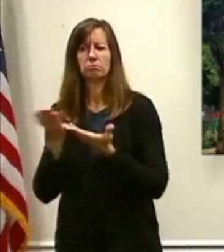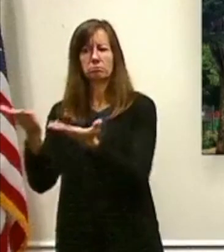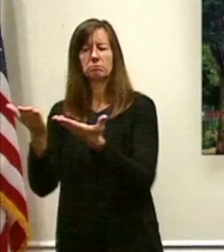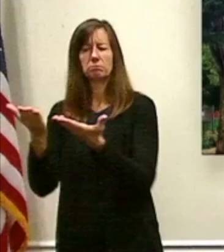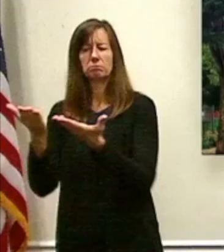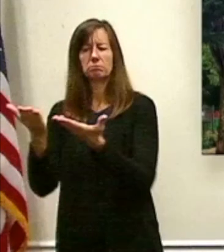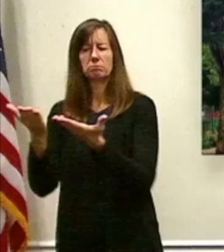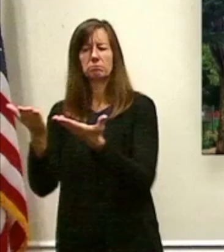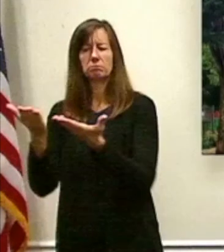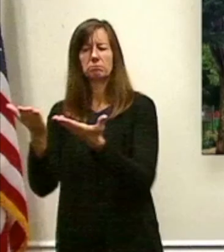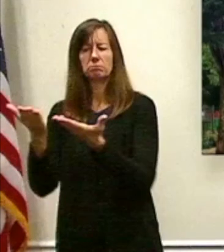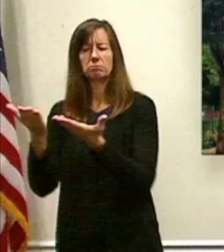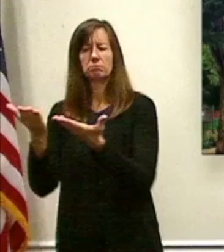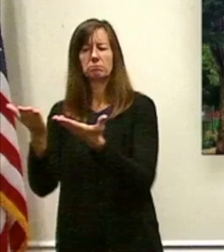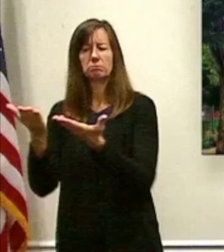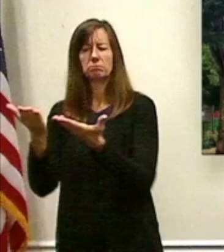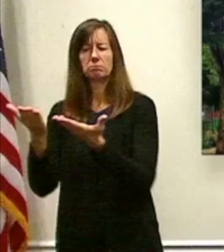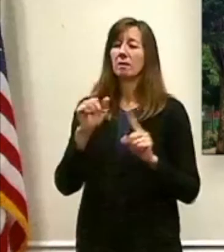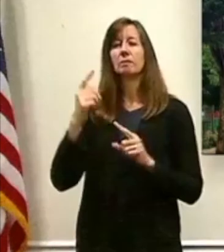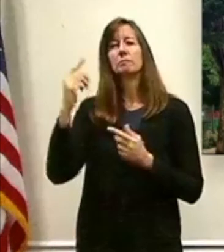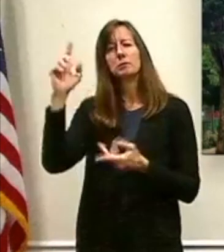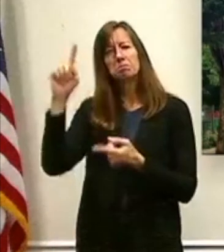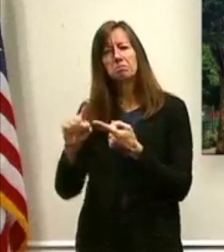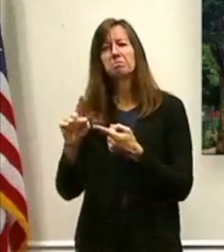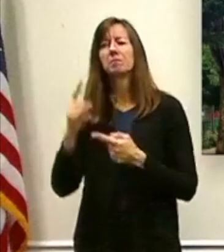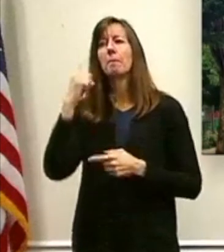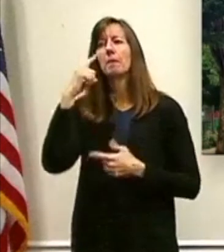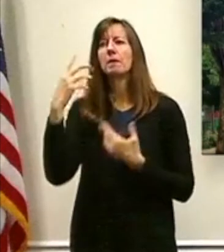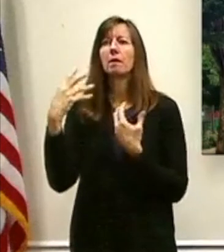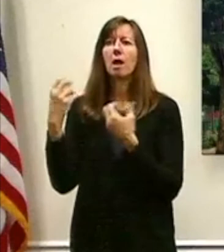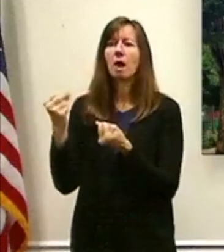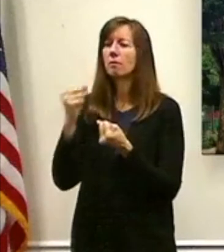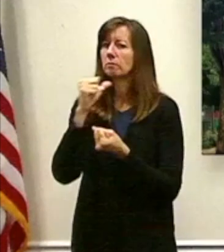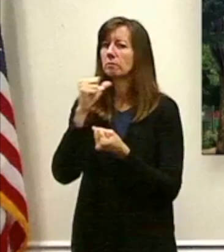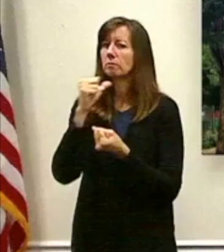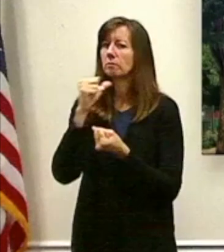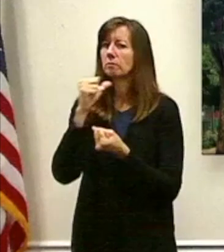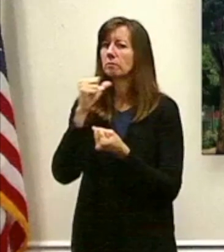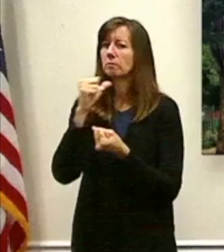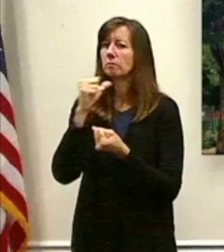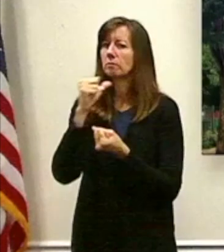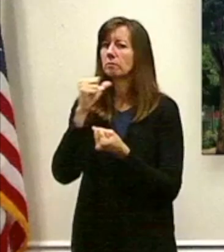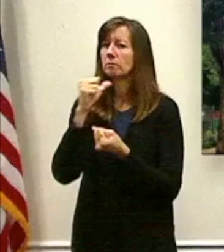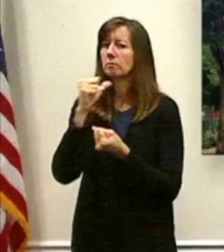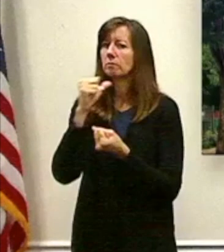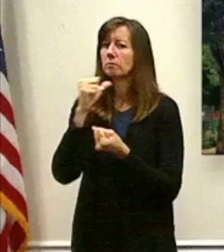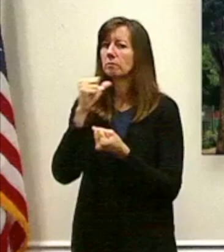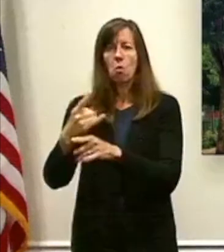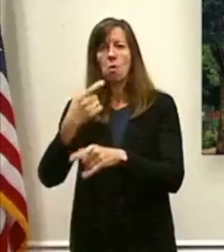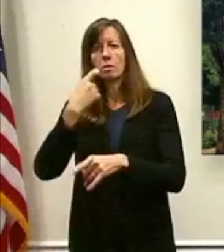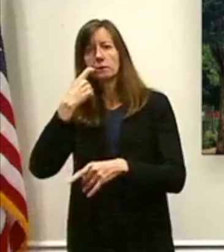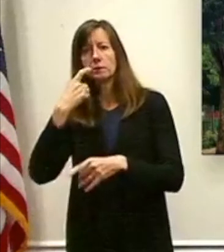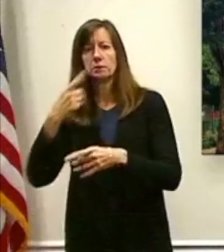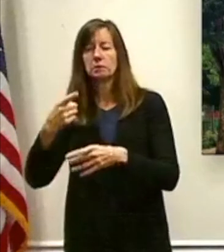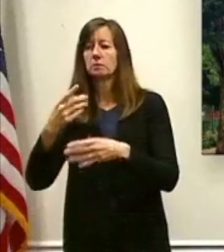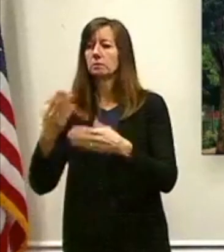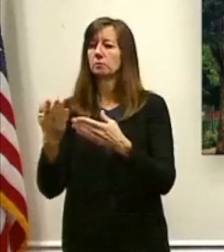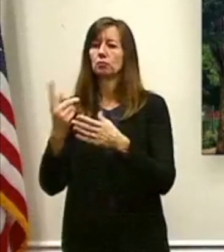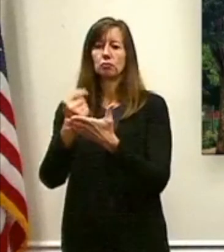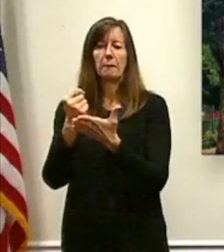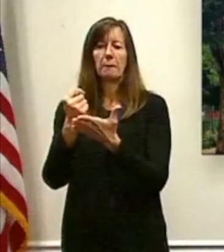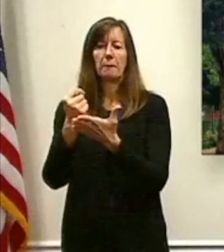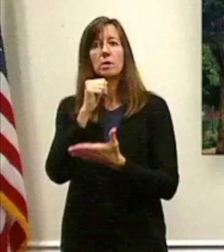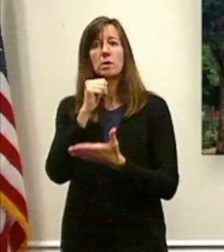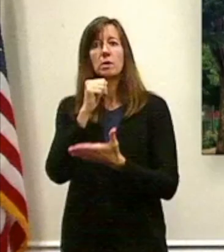not in mental health per se, not in a drug and substance use disorder treatment. All of that is being preserved in one fashion